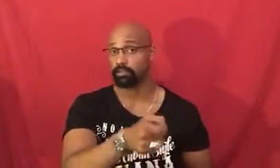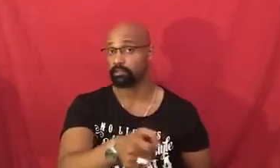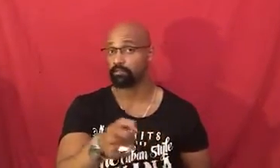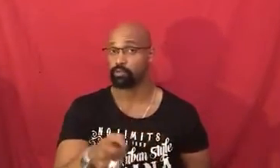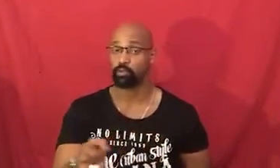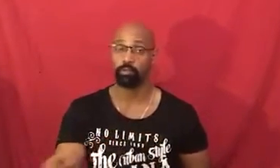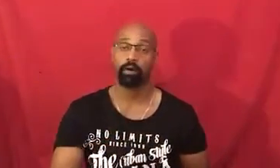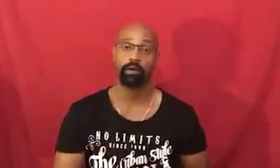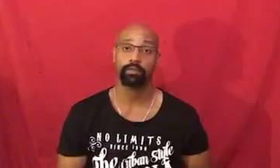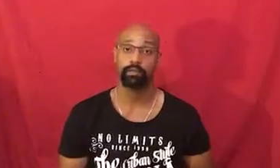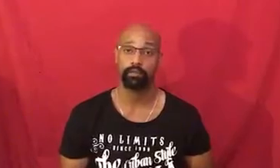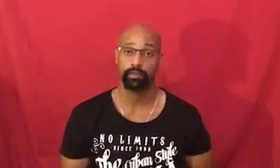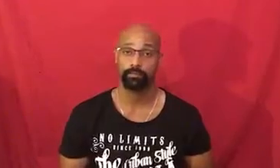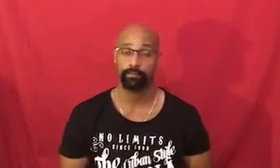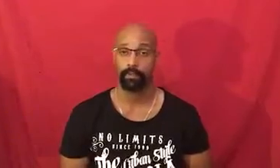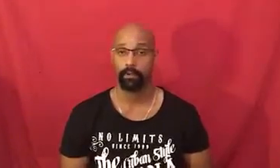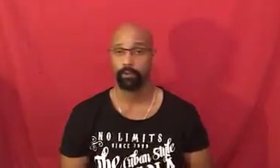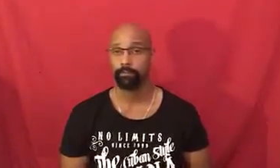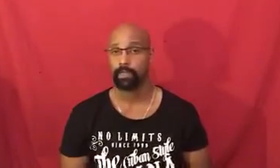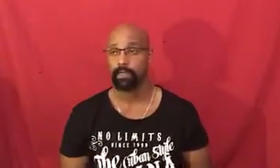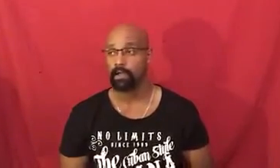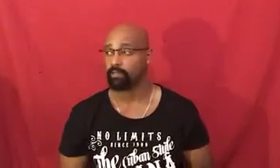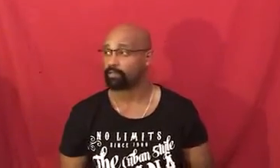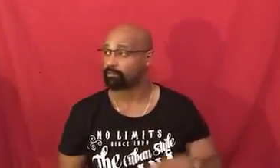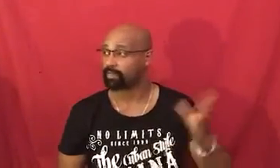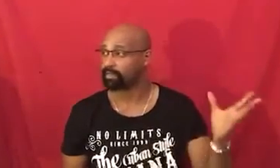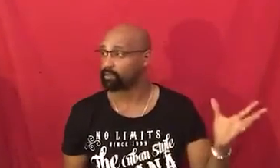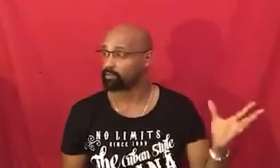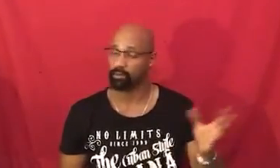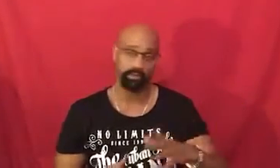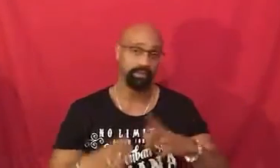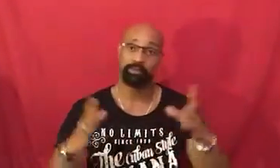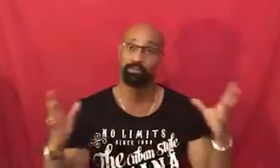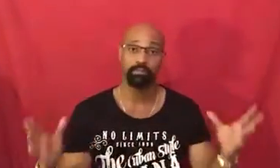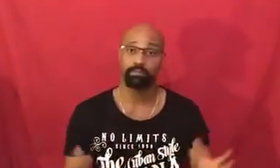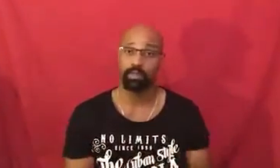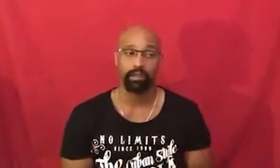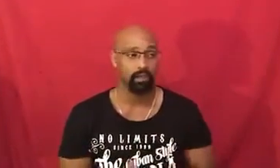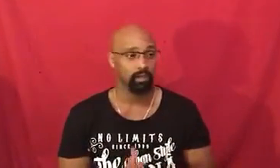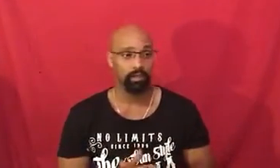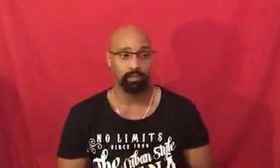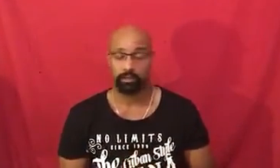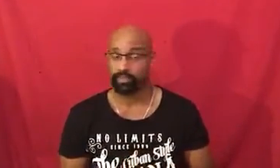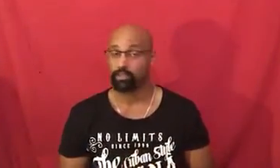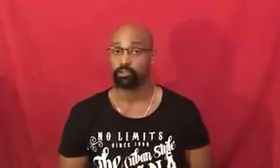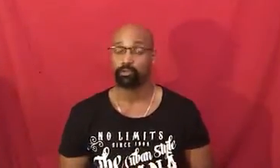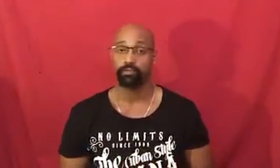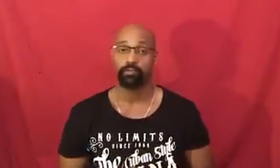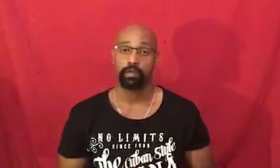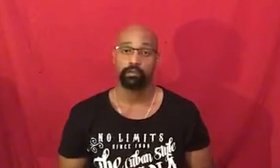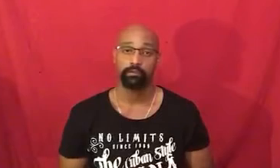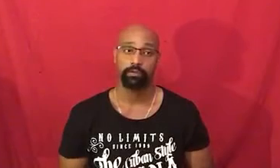individual parts of it okay I think Plato or some ancient Greek philosopher